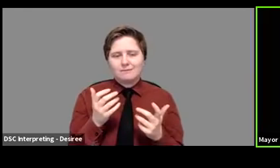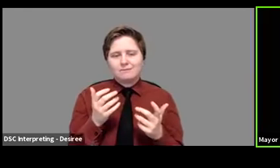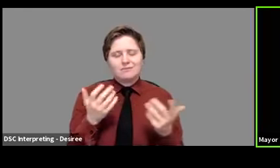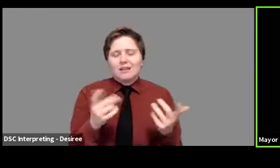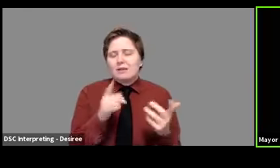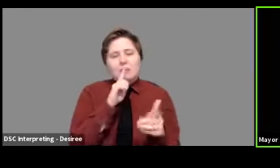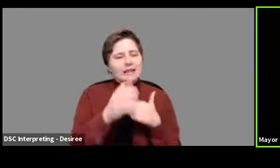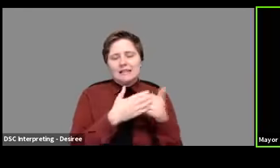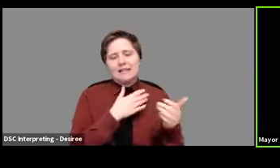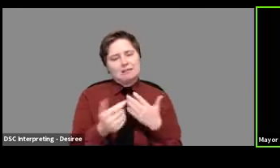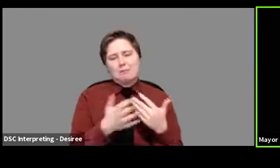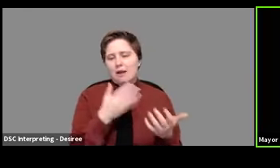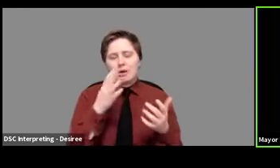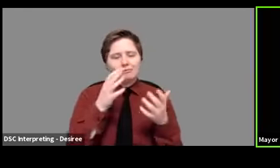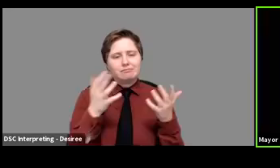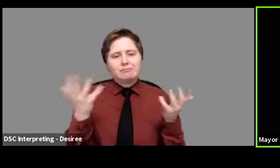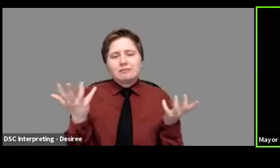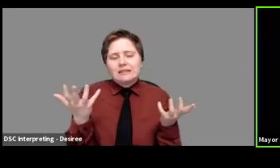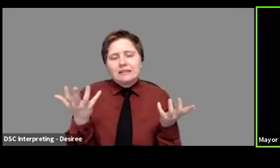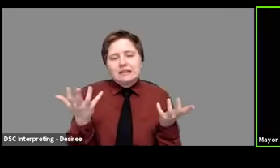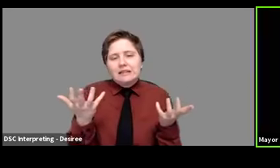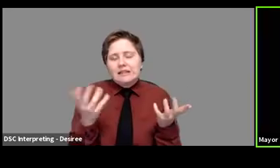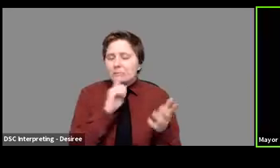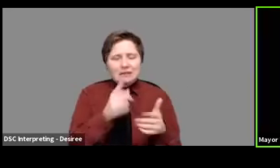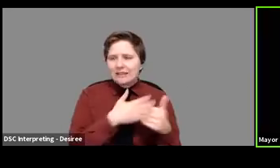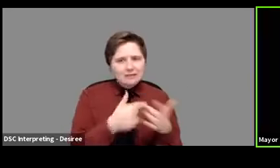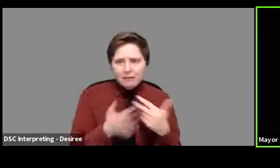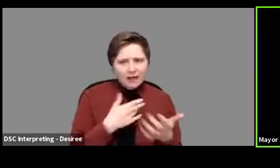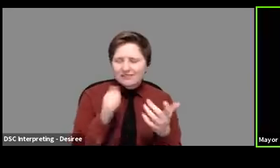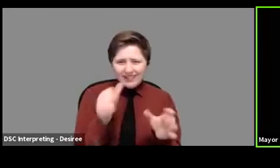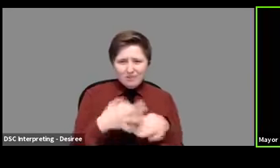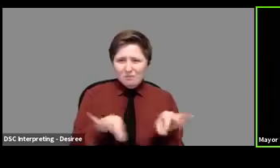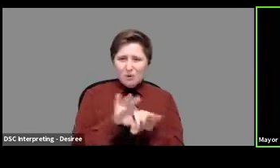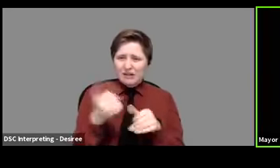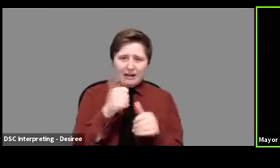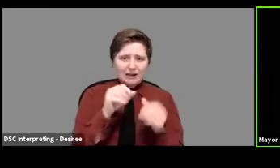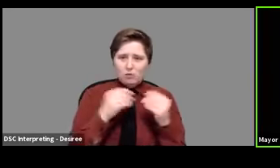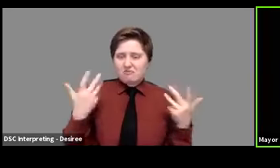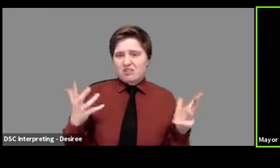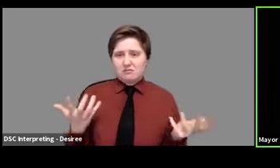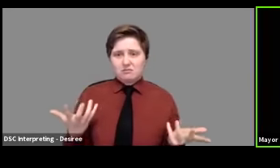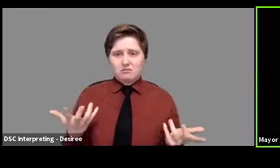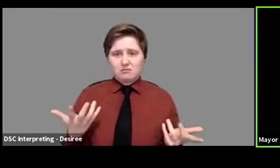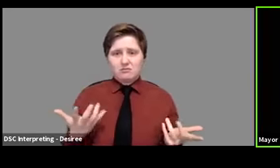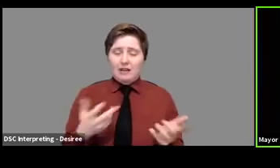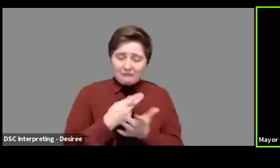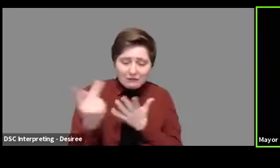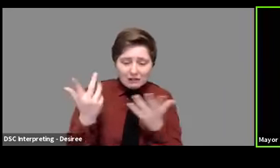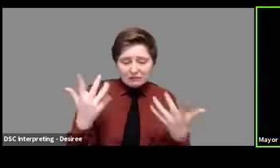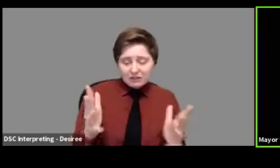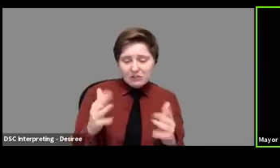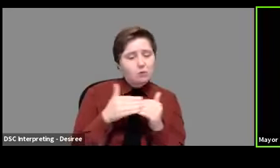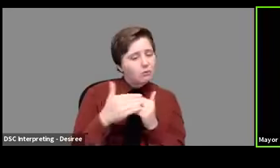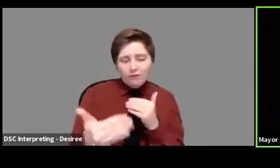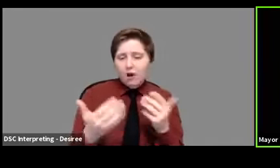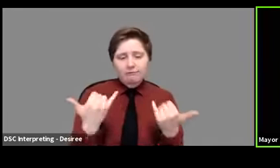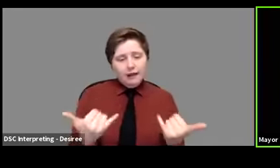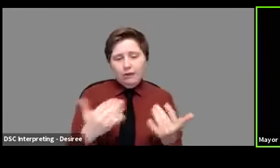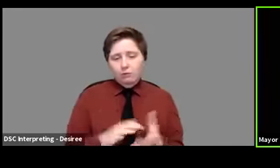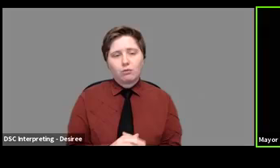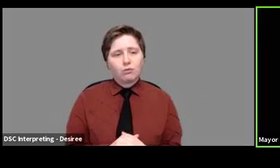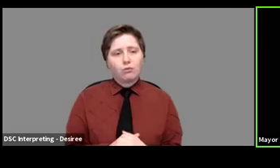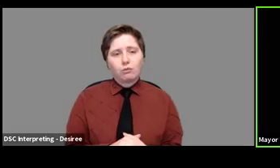doesn't matter. Who cares? Fine. It just doesn't matter. It's not important anymore. You know, it failed. We're going to move on. But